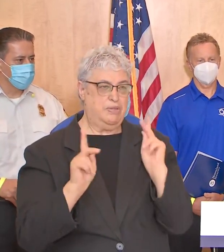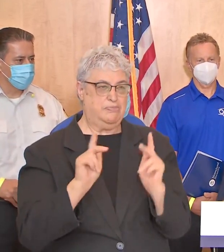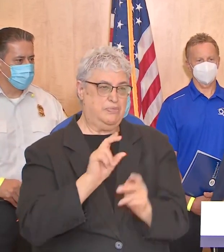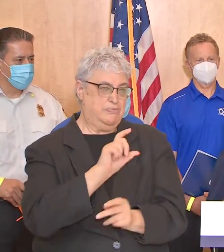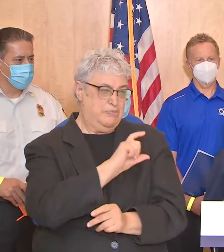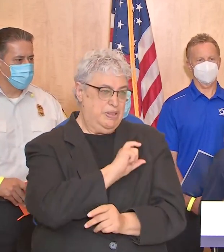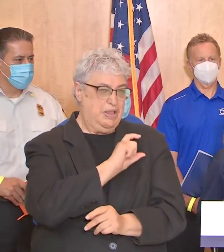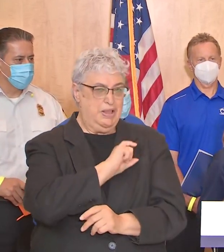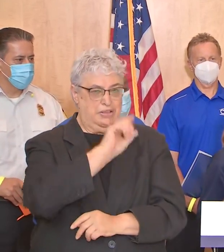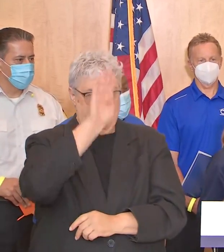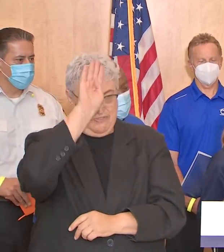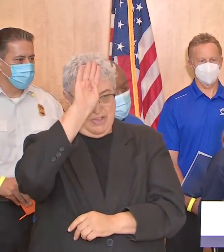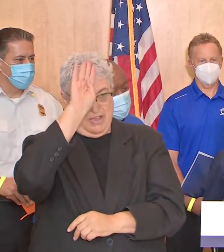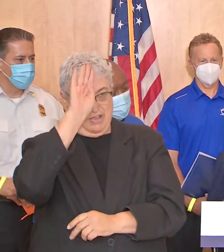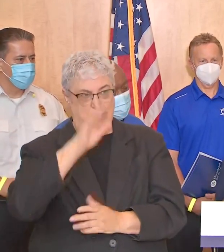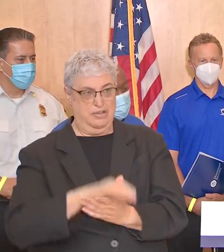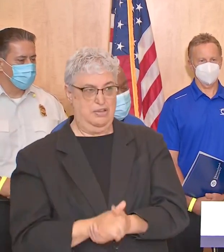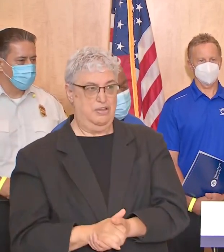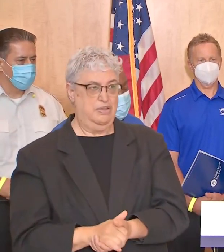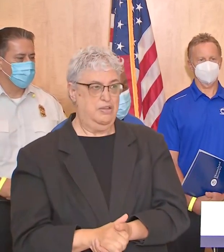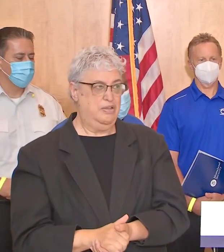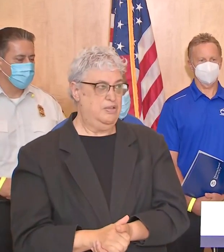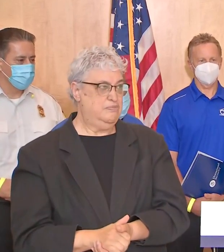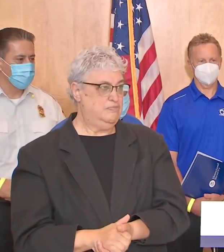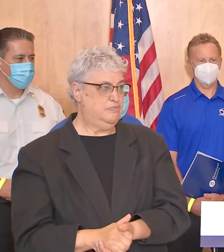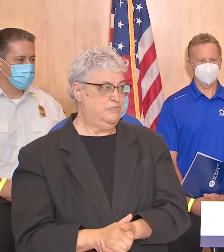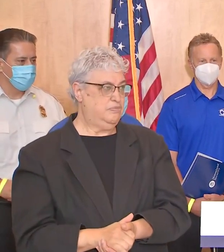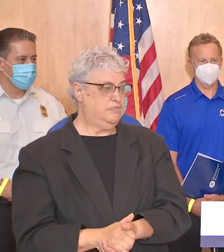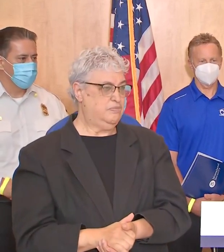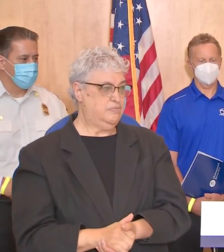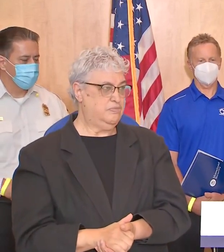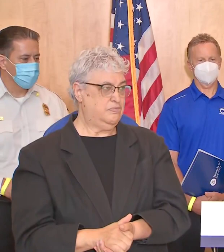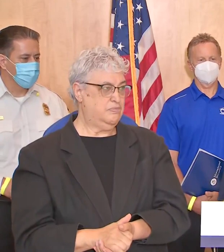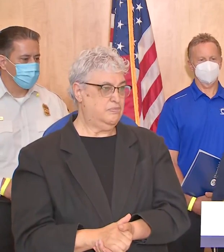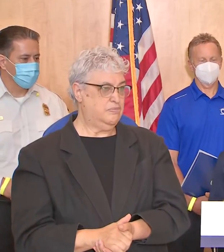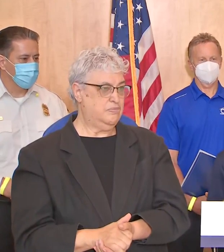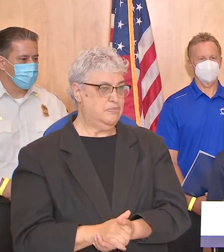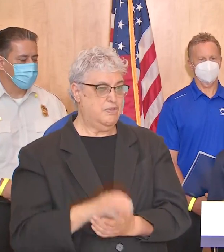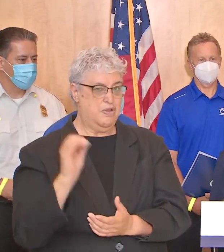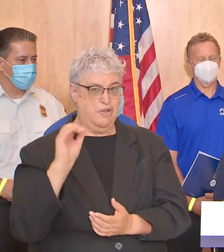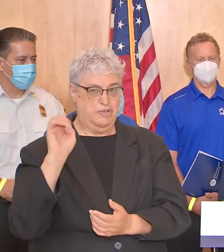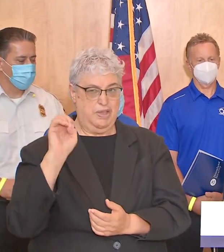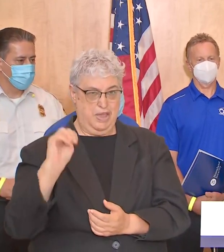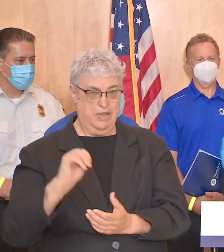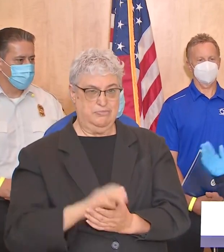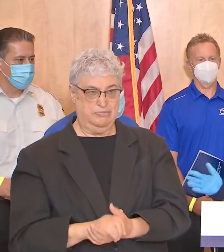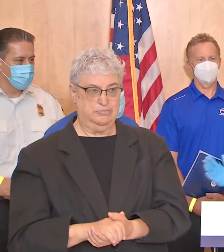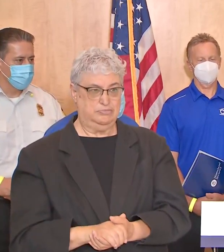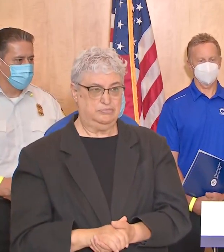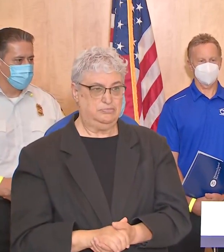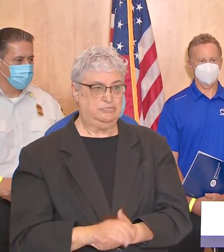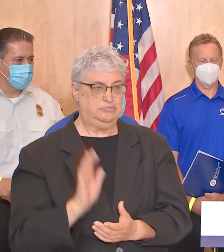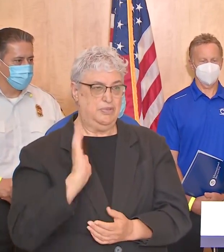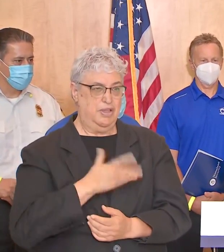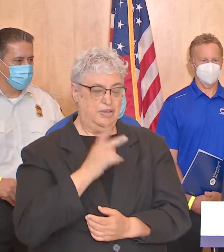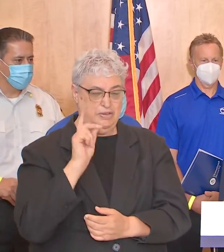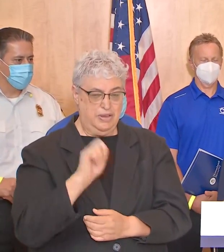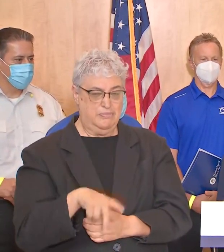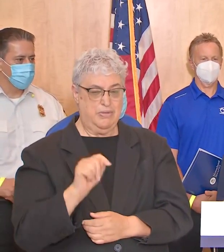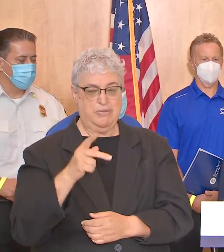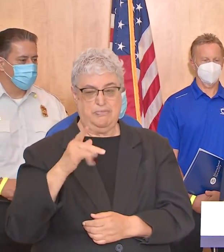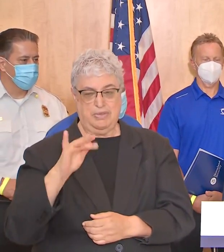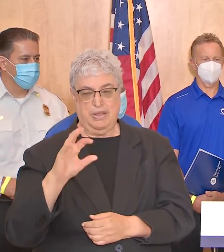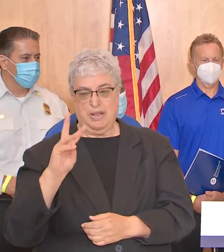our police officers our fire oem our departments public